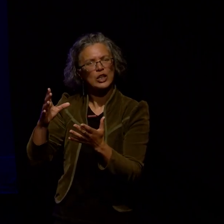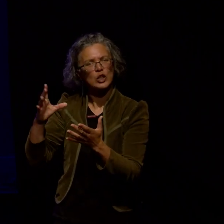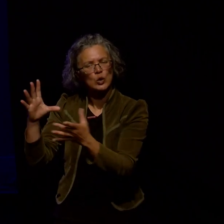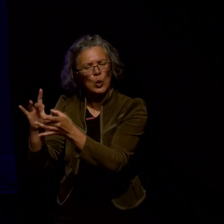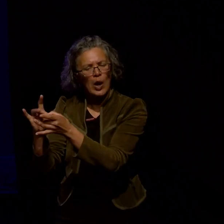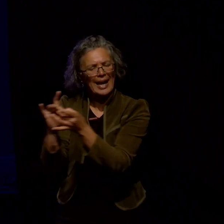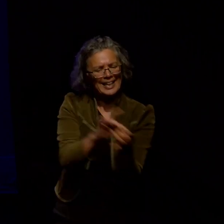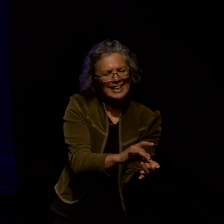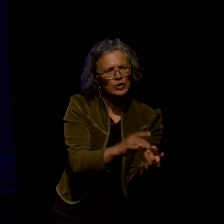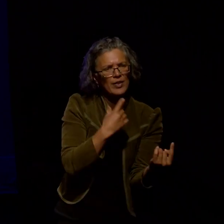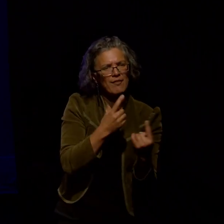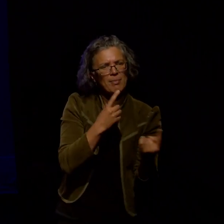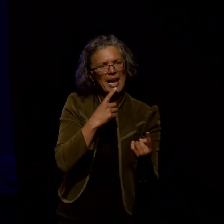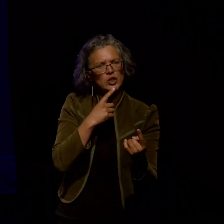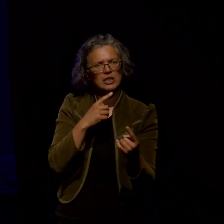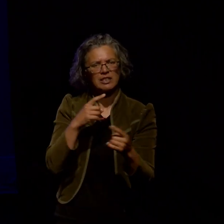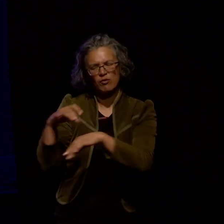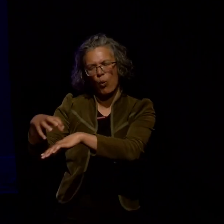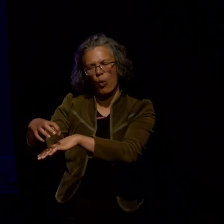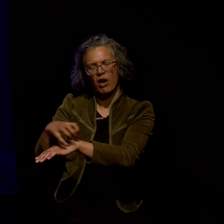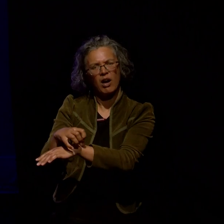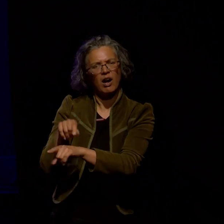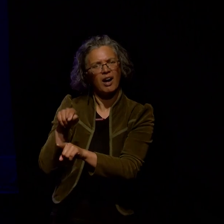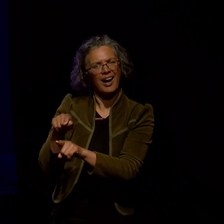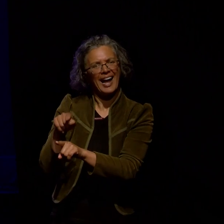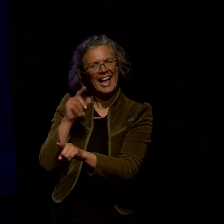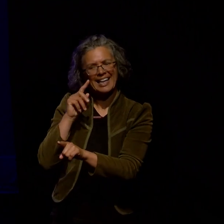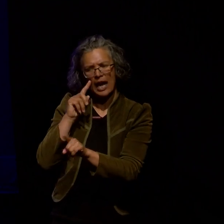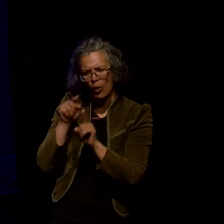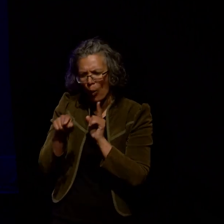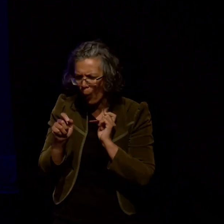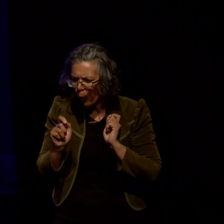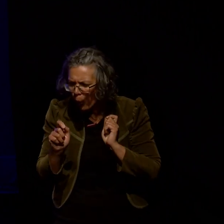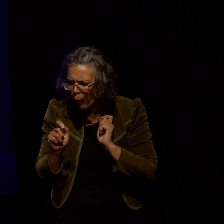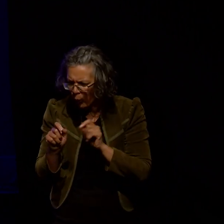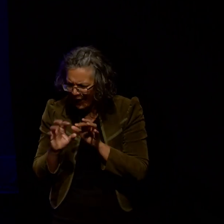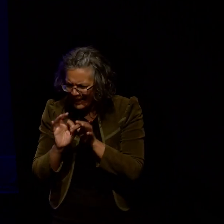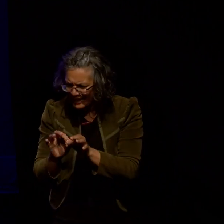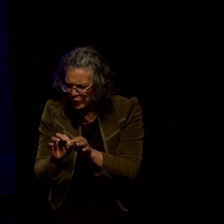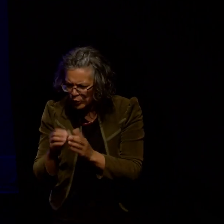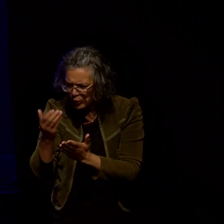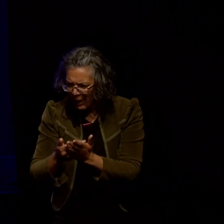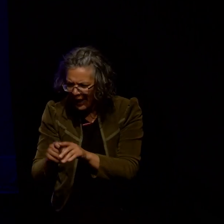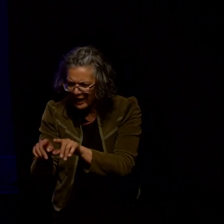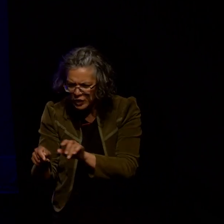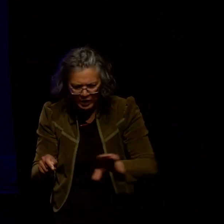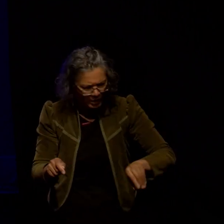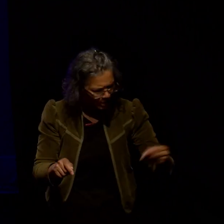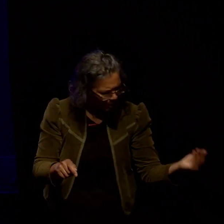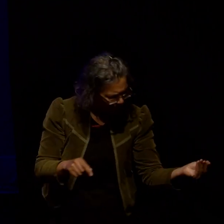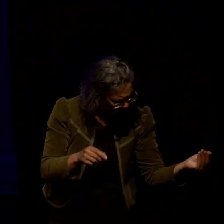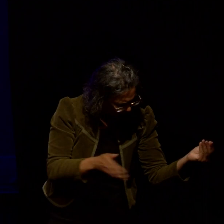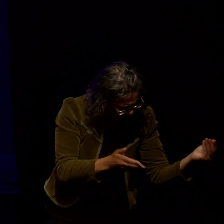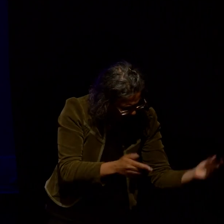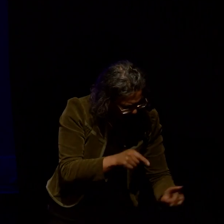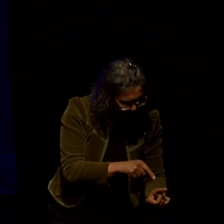people who might not be so confident in reading a map or a chart can find something that makes sense to them and especially for kids they seem